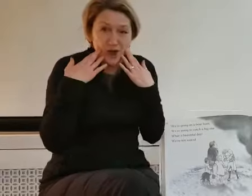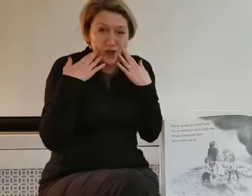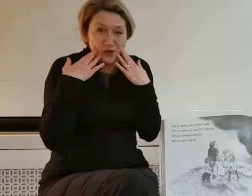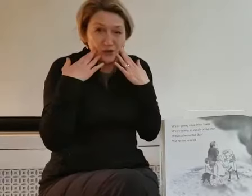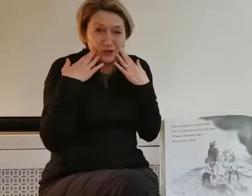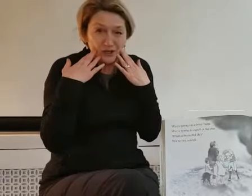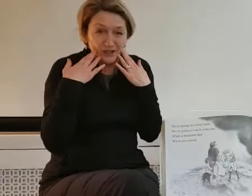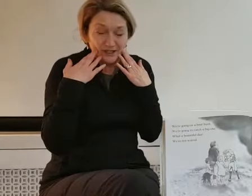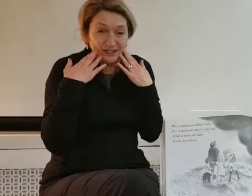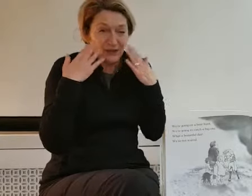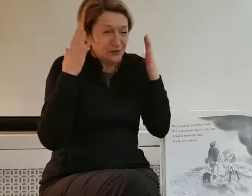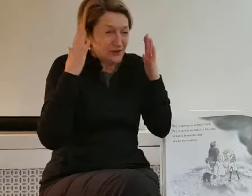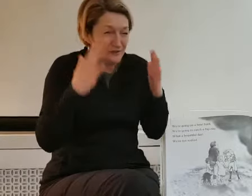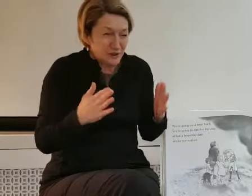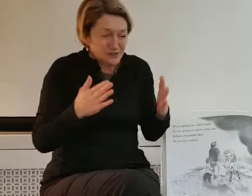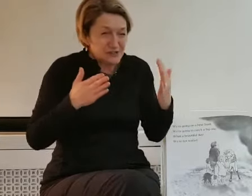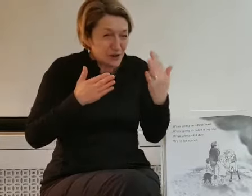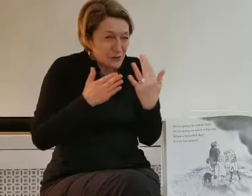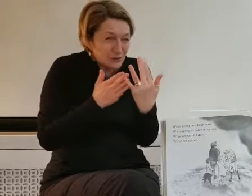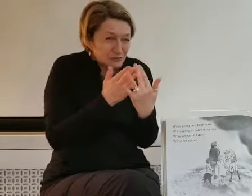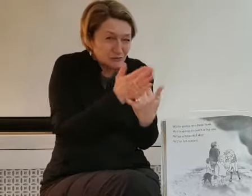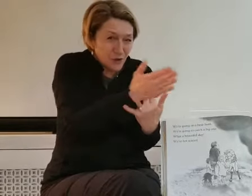no. We've got to go through.